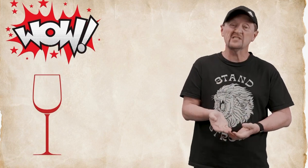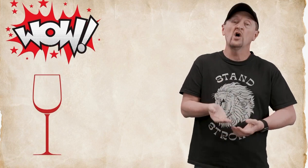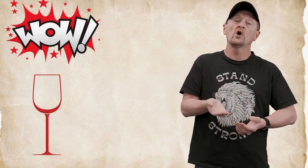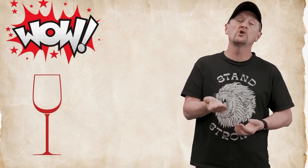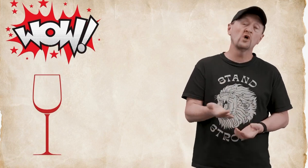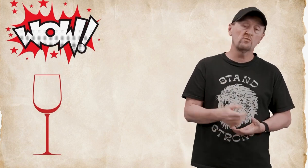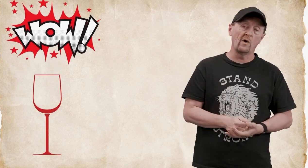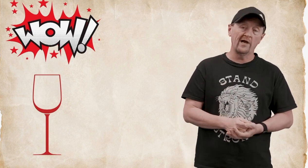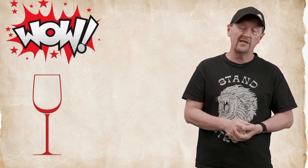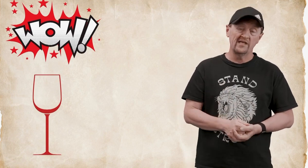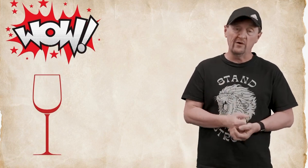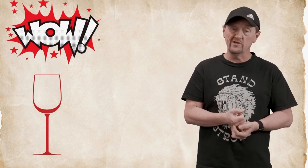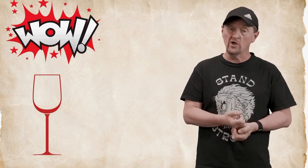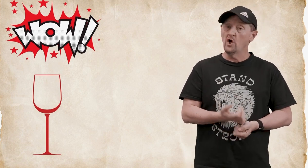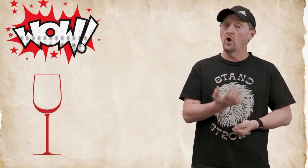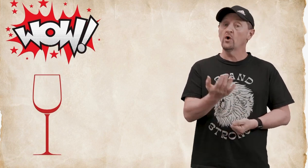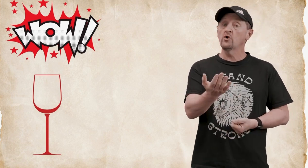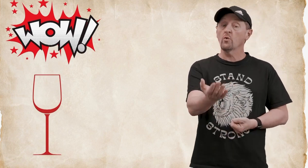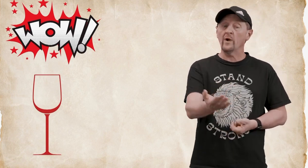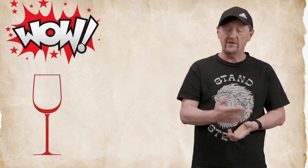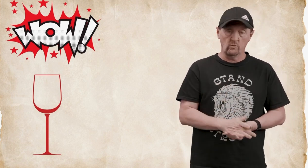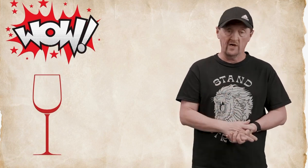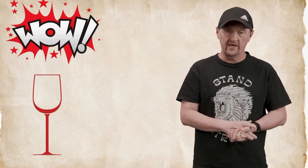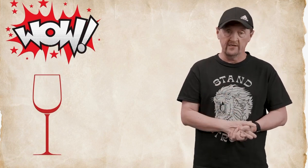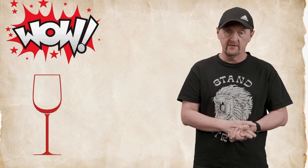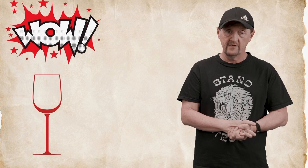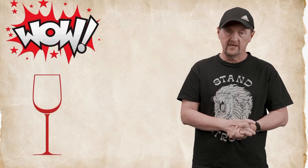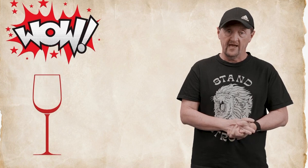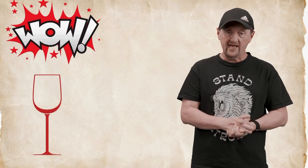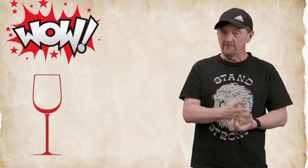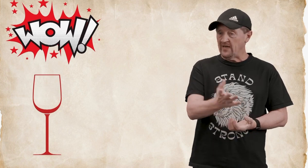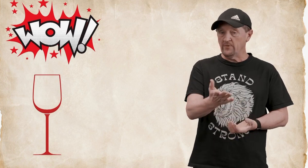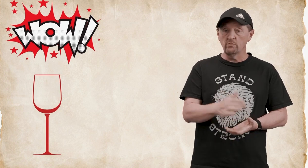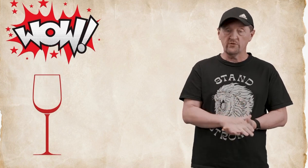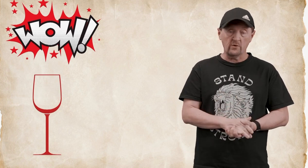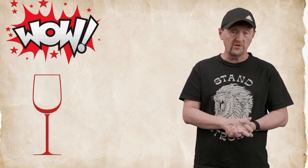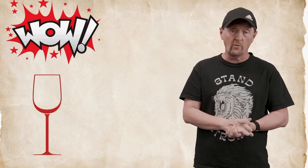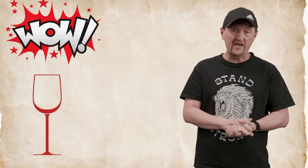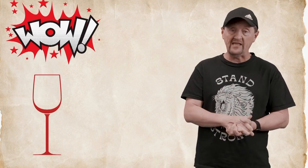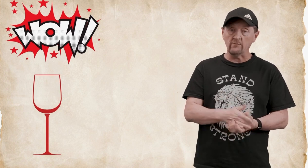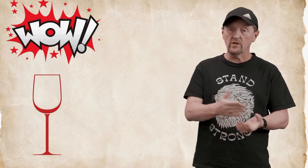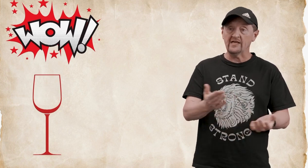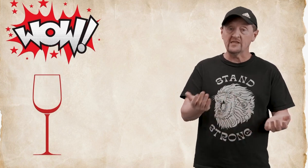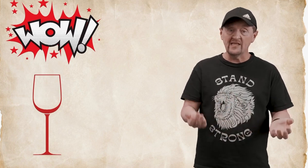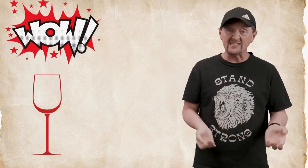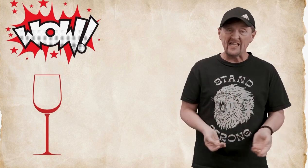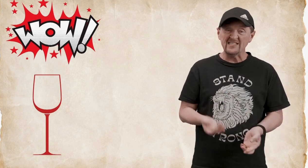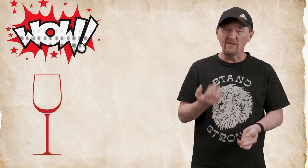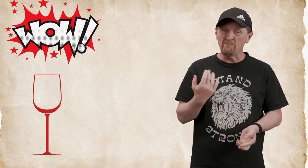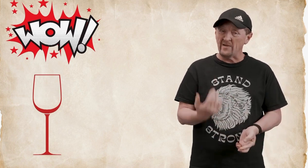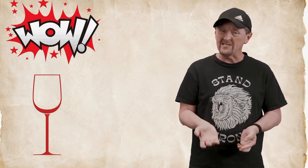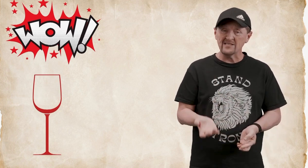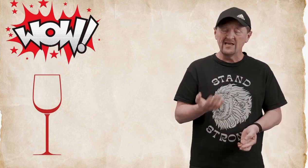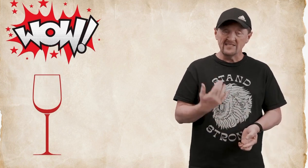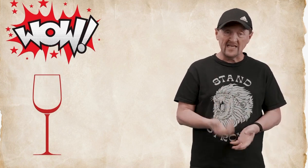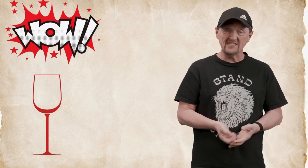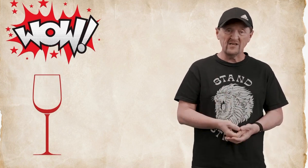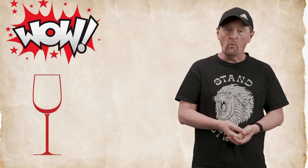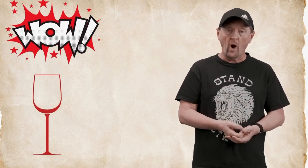good wine it was great wine and the people who were throwing the wedding they were like this is the best tasting wine